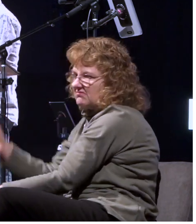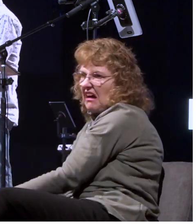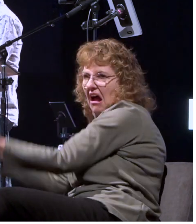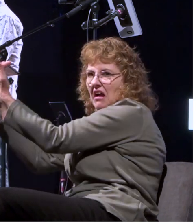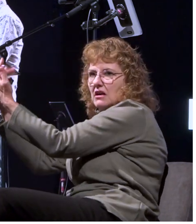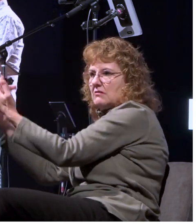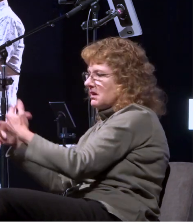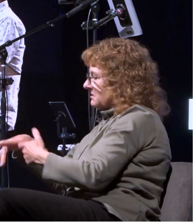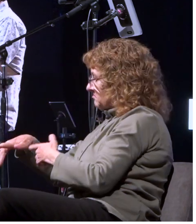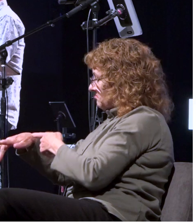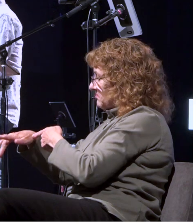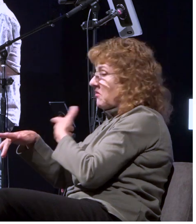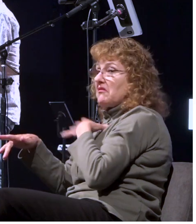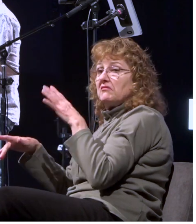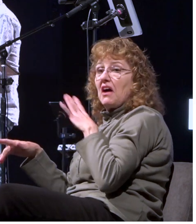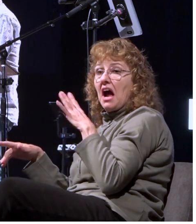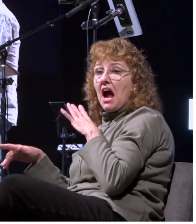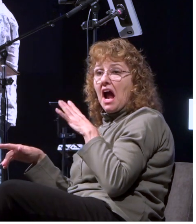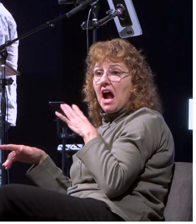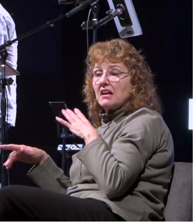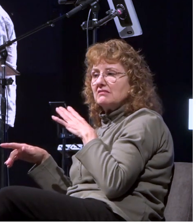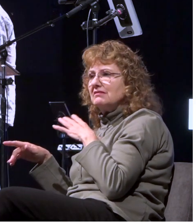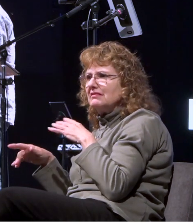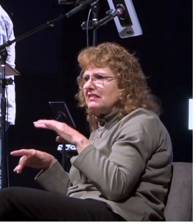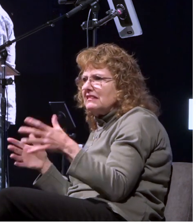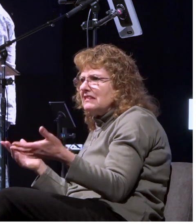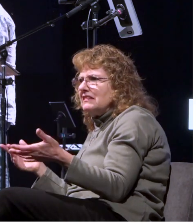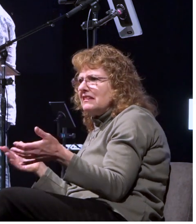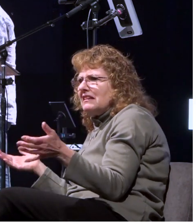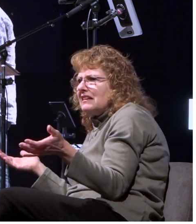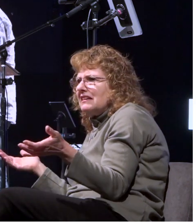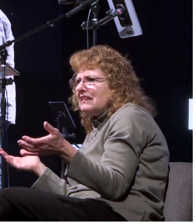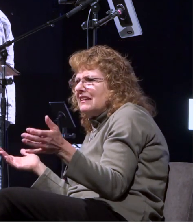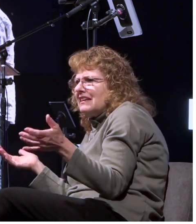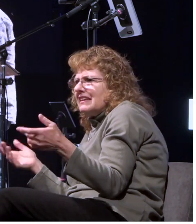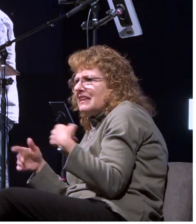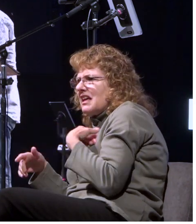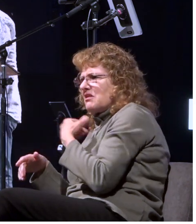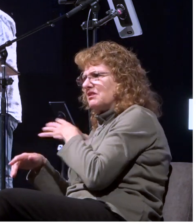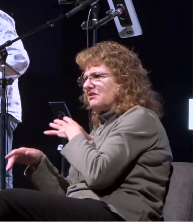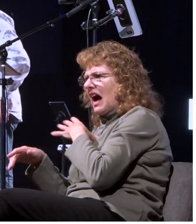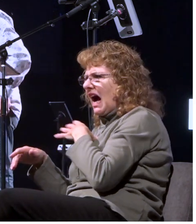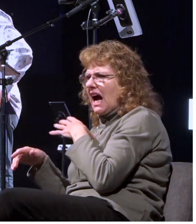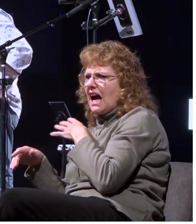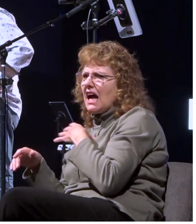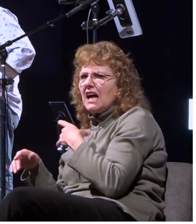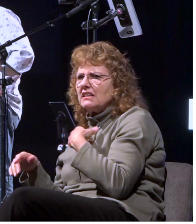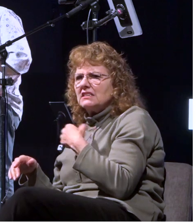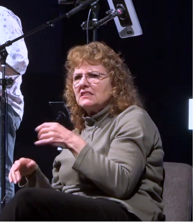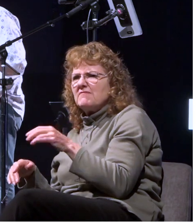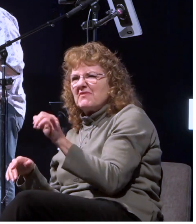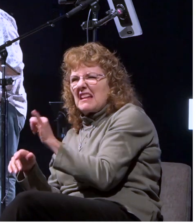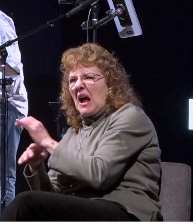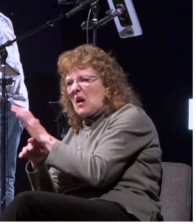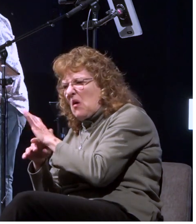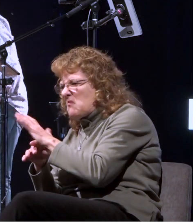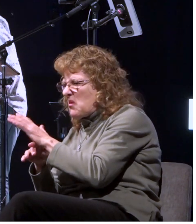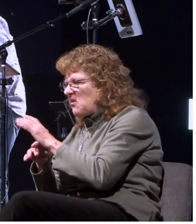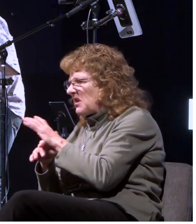looked like danny devito but but but you can't say that this guy well he's just the boss man so he